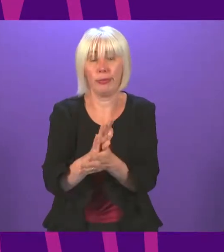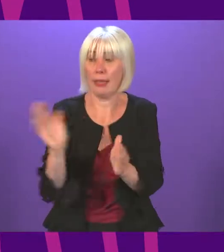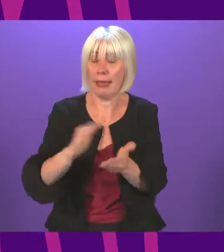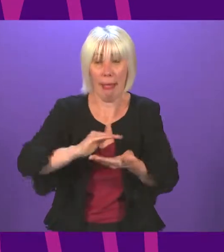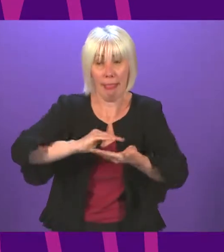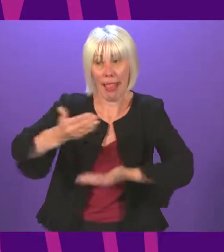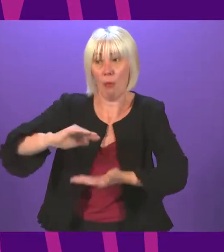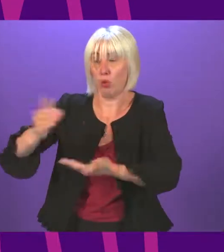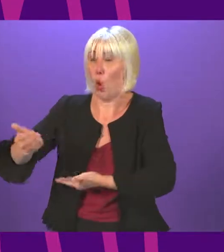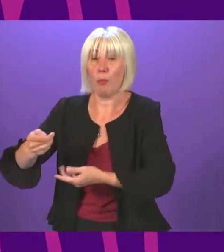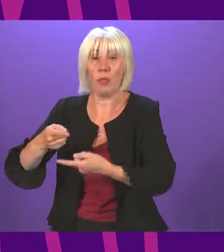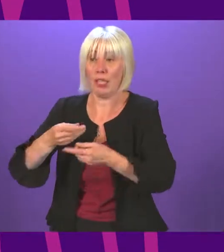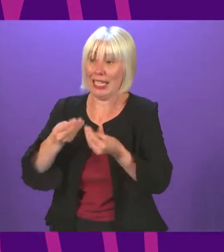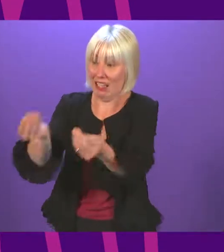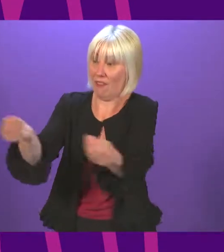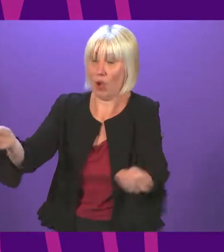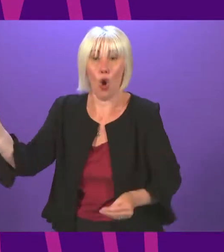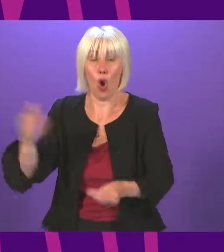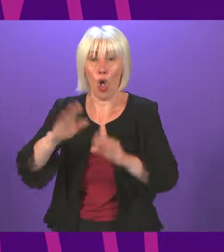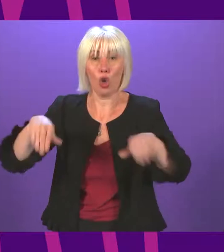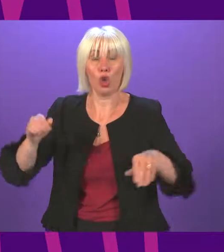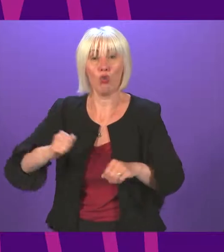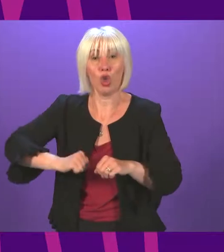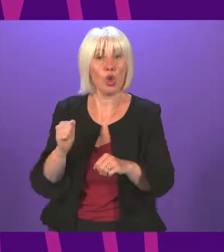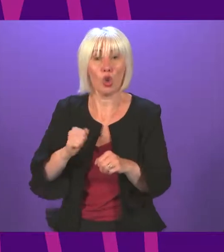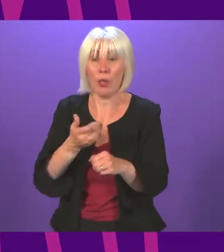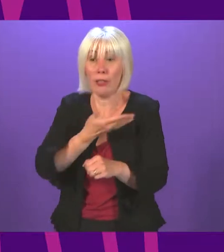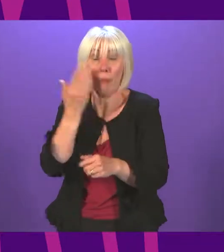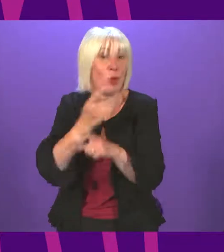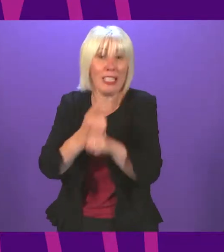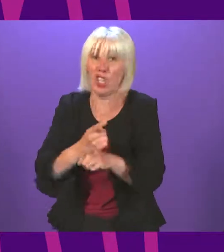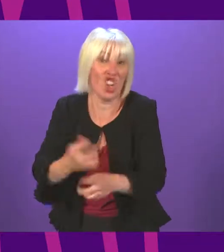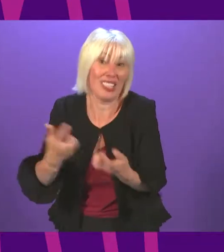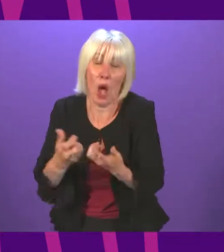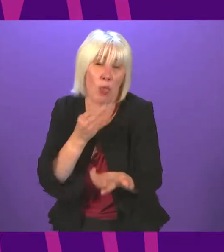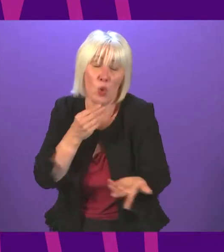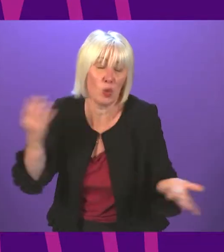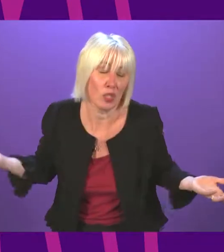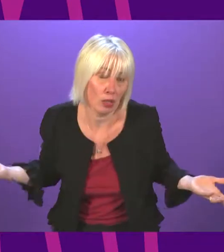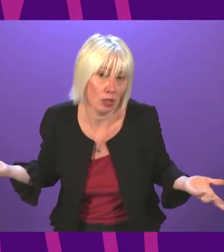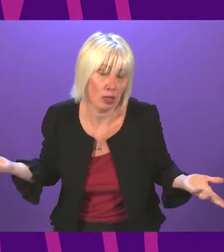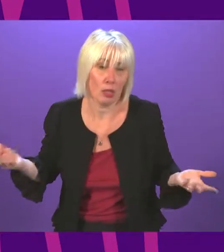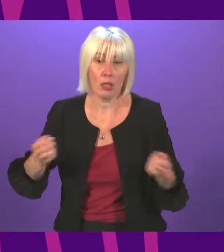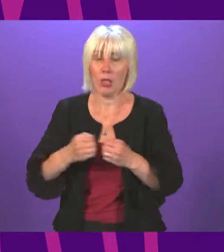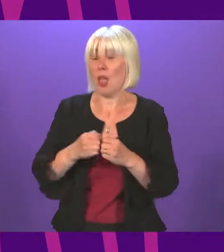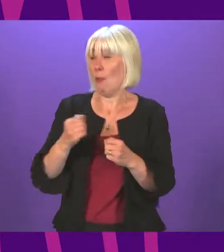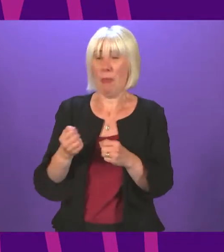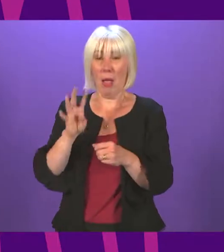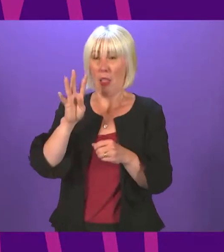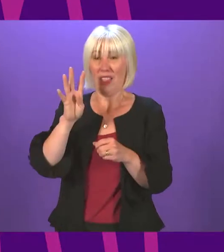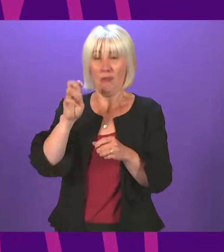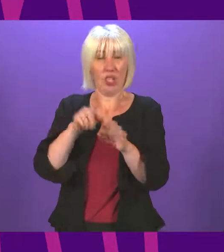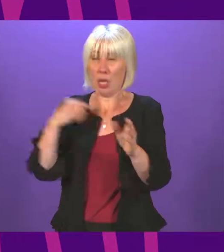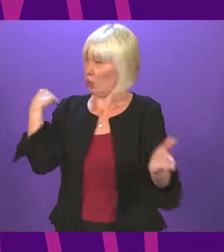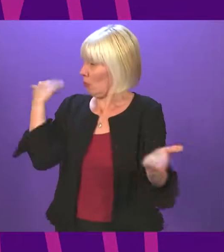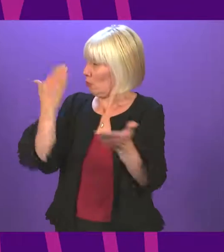much use if there are no teachers in post who can help them to learn how to use it. Given the sheer scale of the disappointment felt after 14 years of government, such